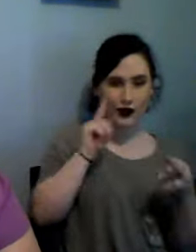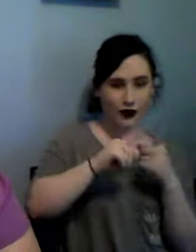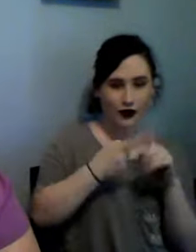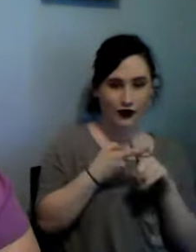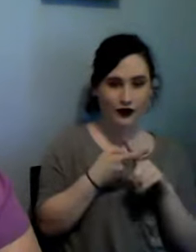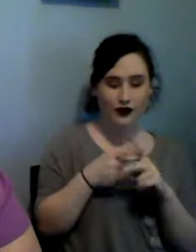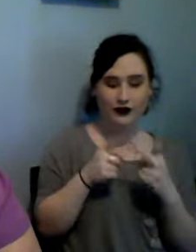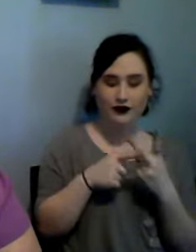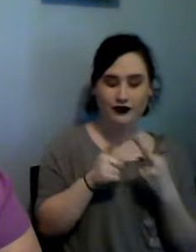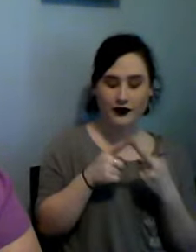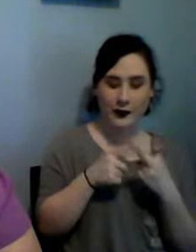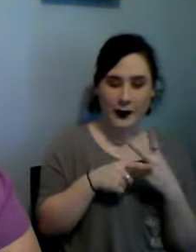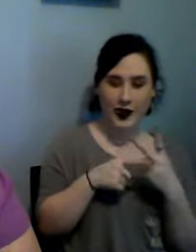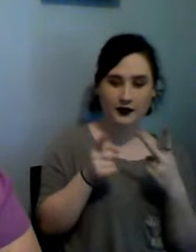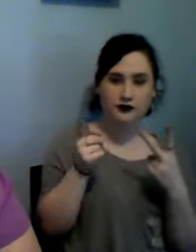Heroes